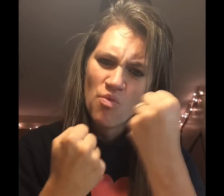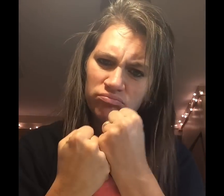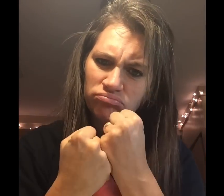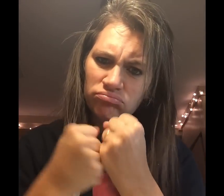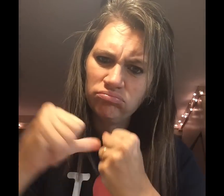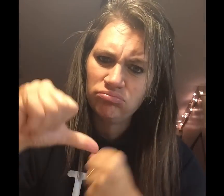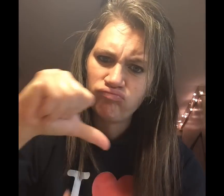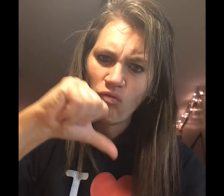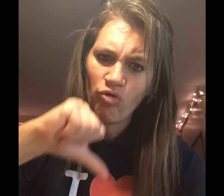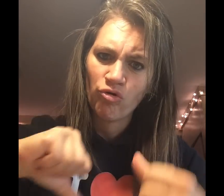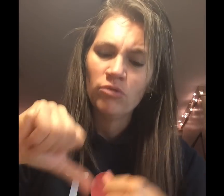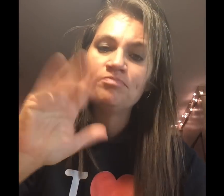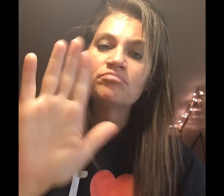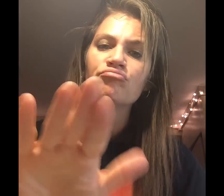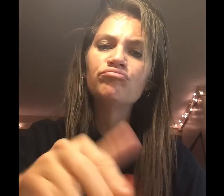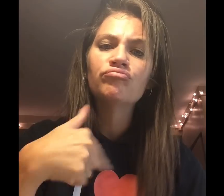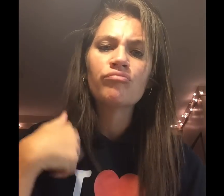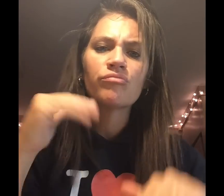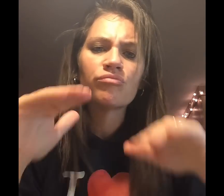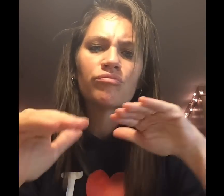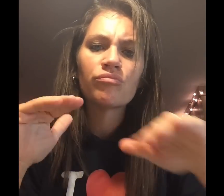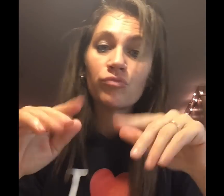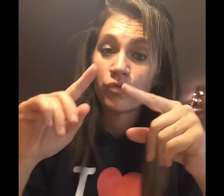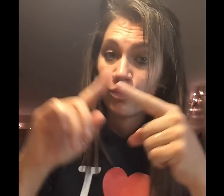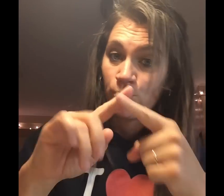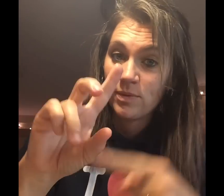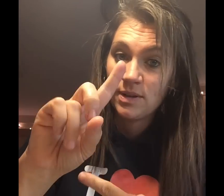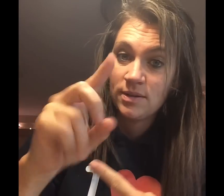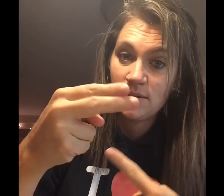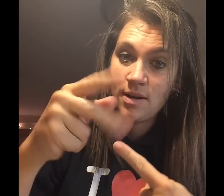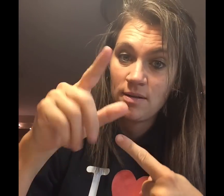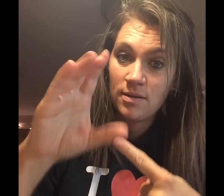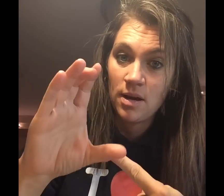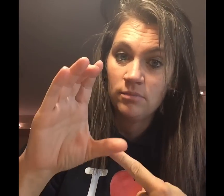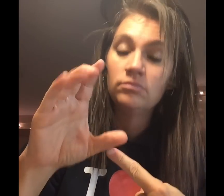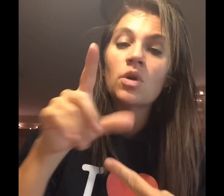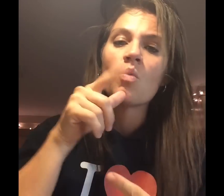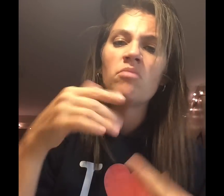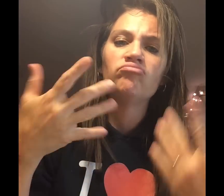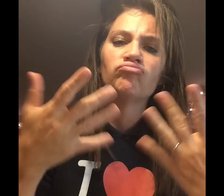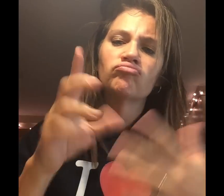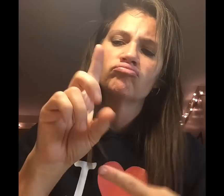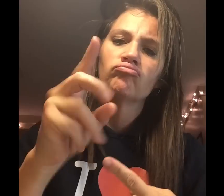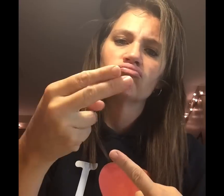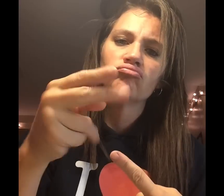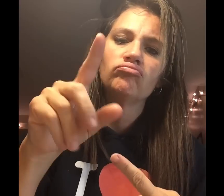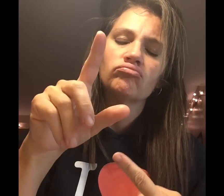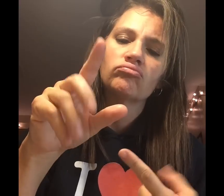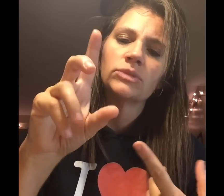Here's the mouth and nose, yeah, show me teeth and toes, teeth and toes.